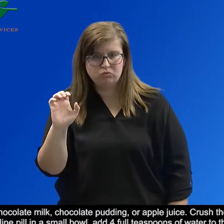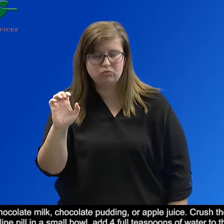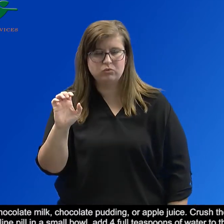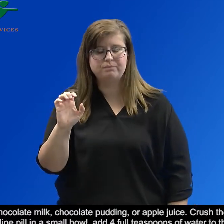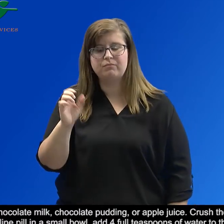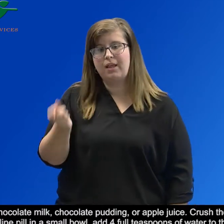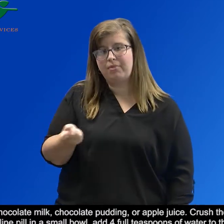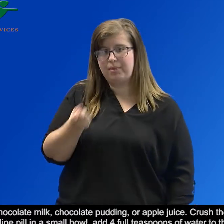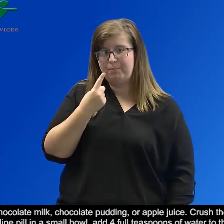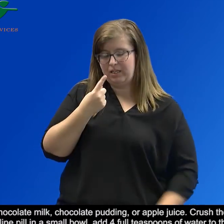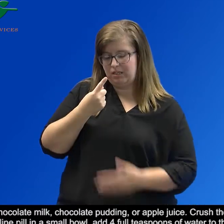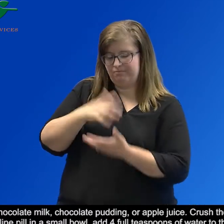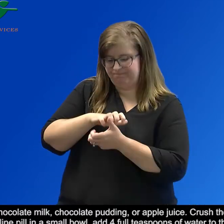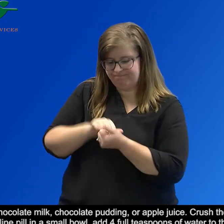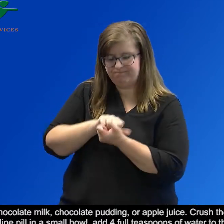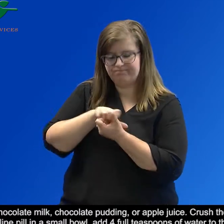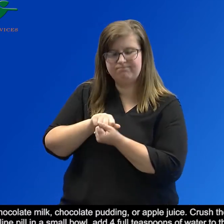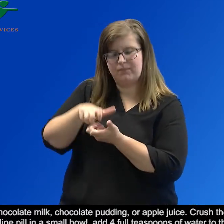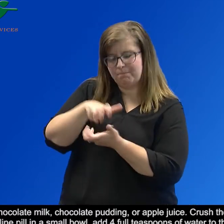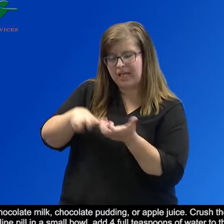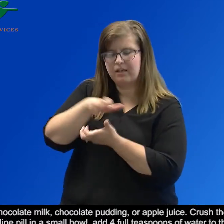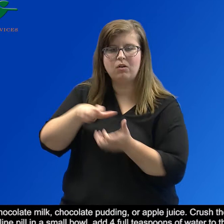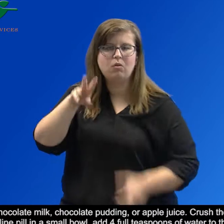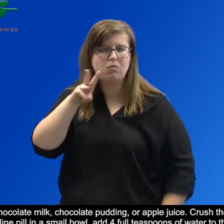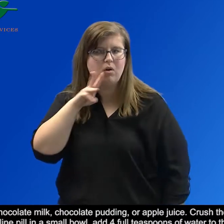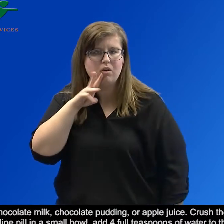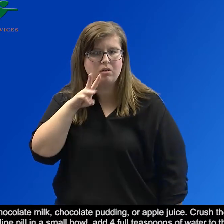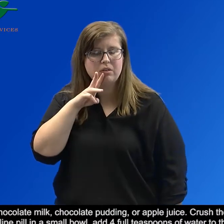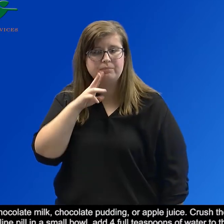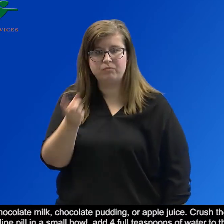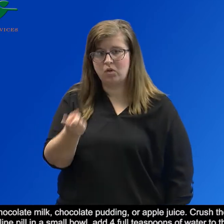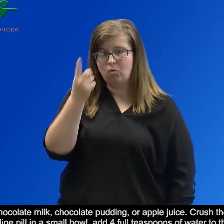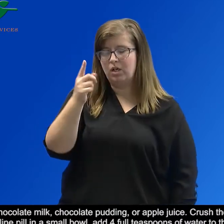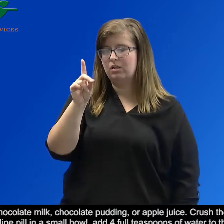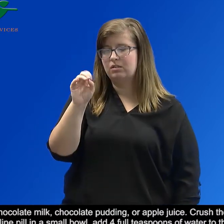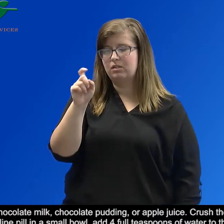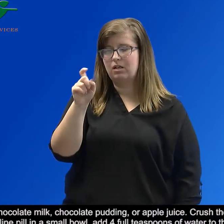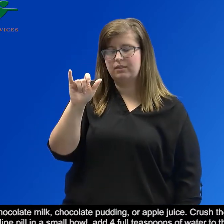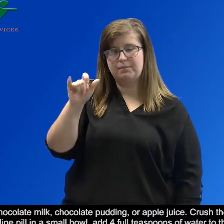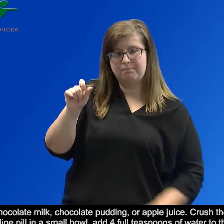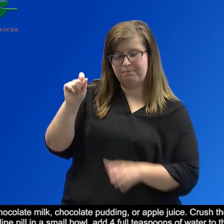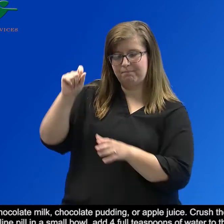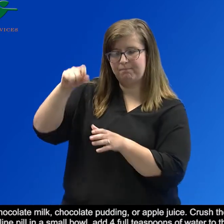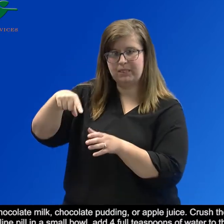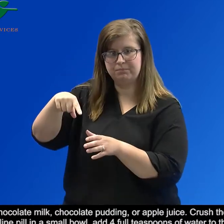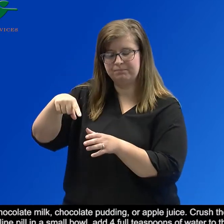Crush the pill and mix it with water. Put one doxycycline pill in a small bowl.